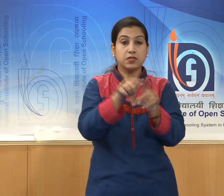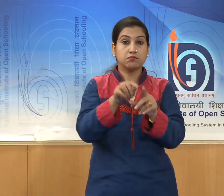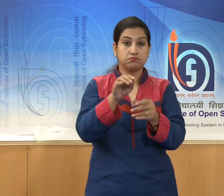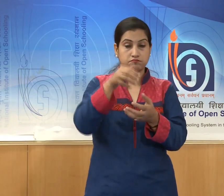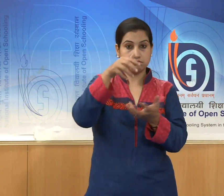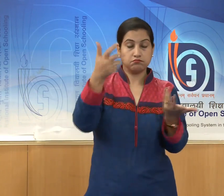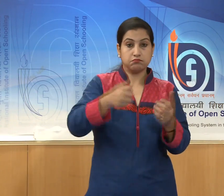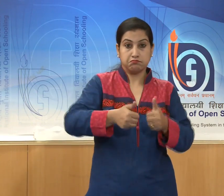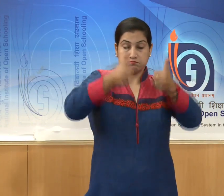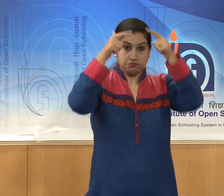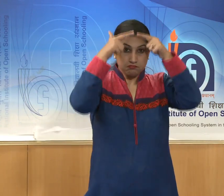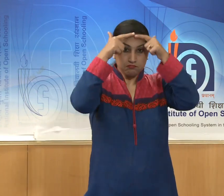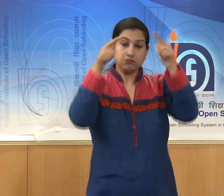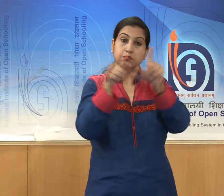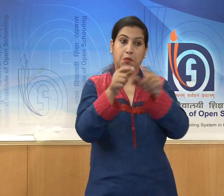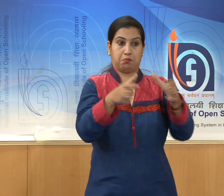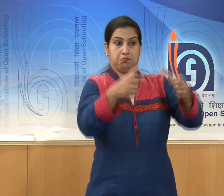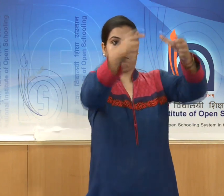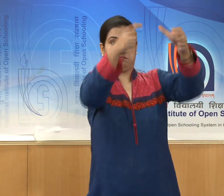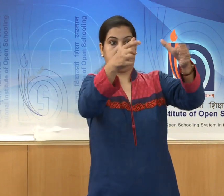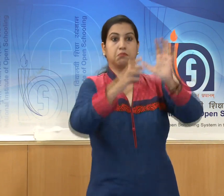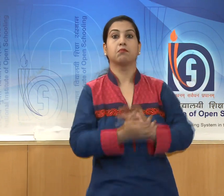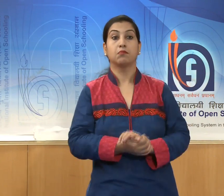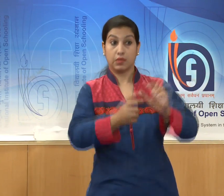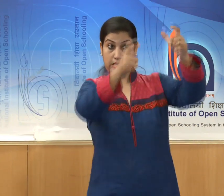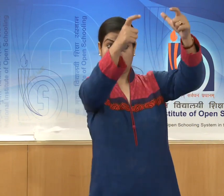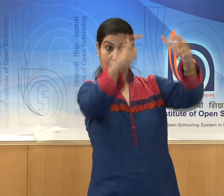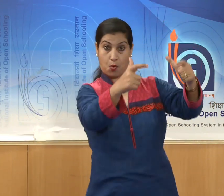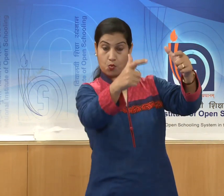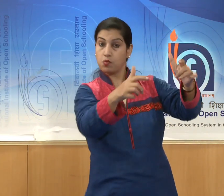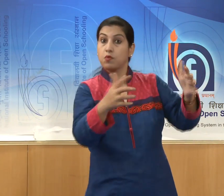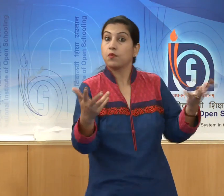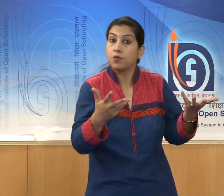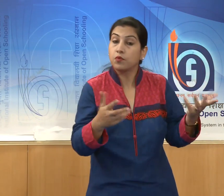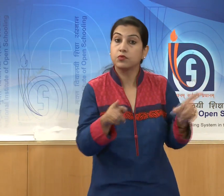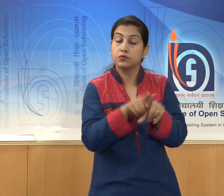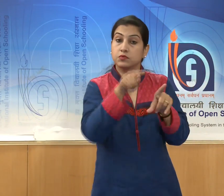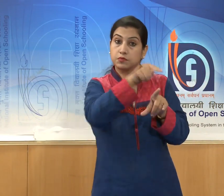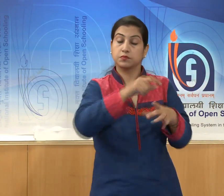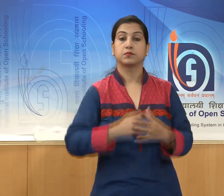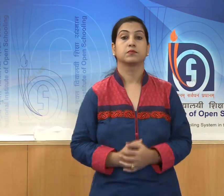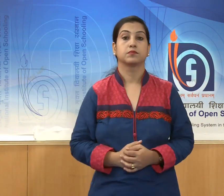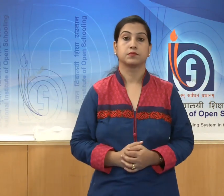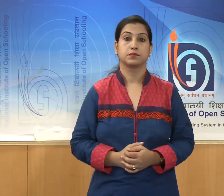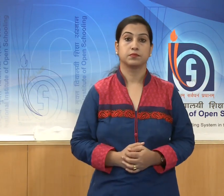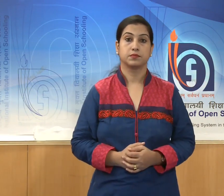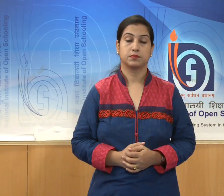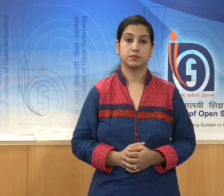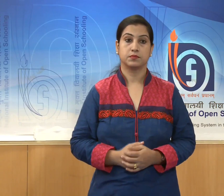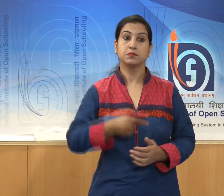This crown is called the capital.